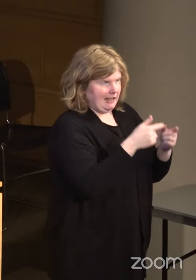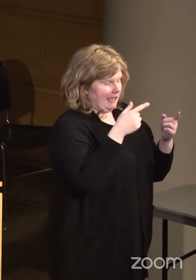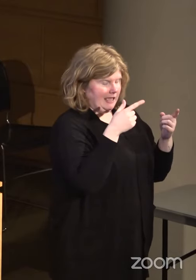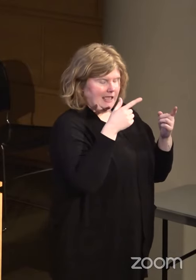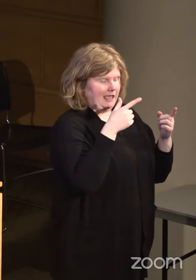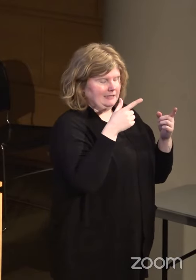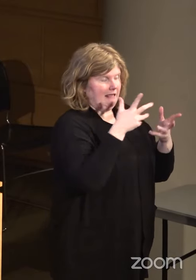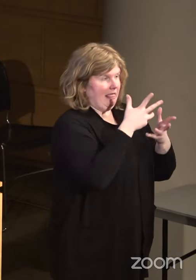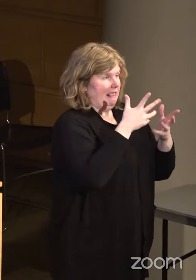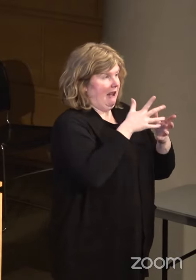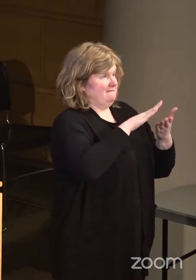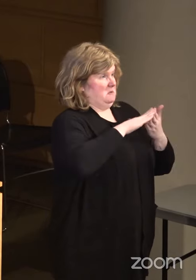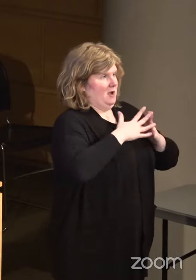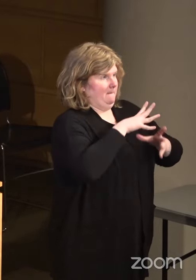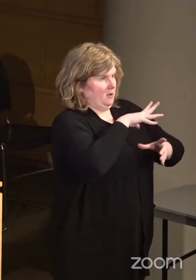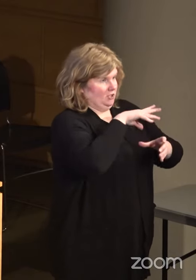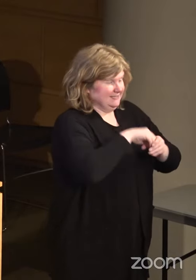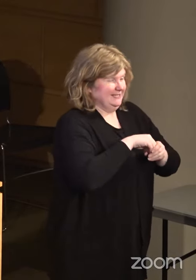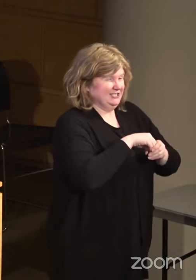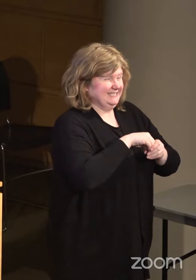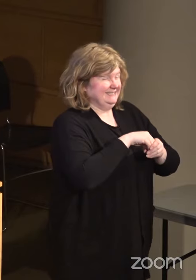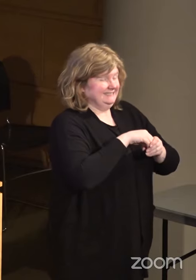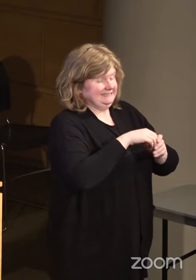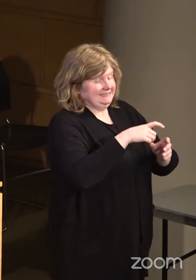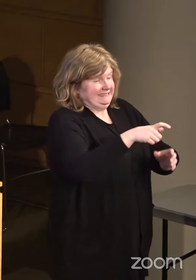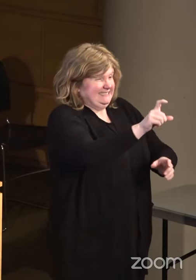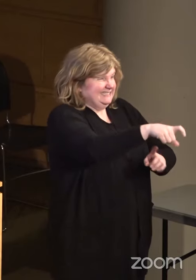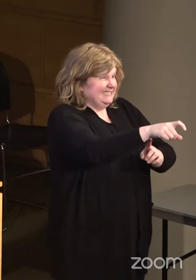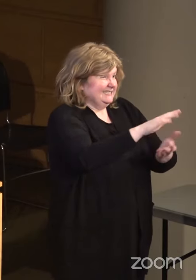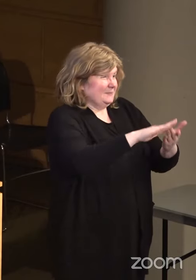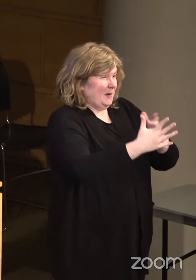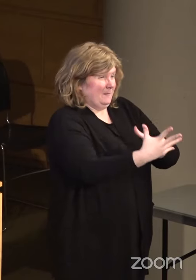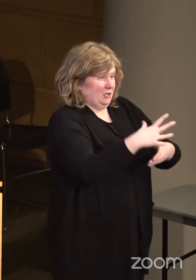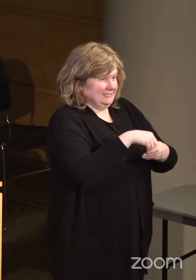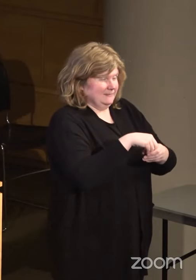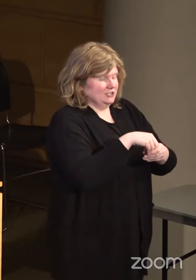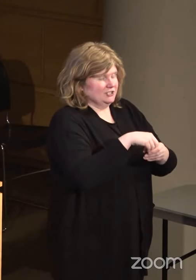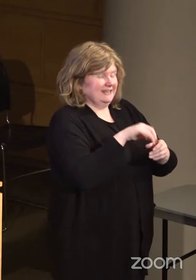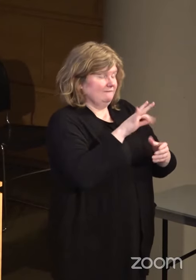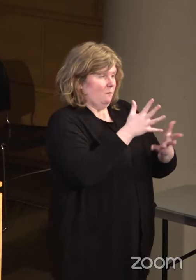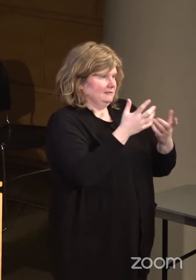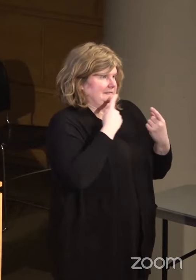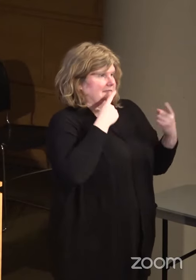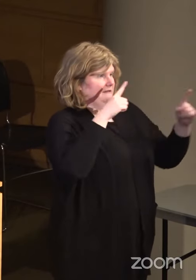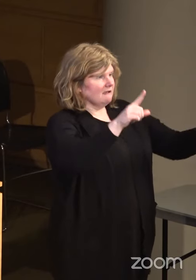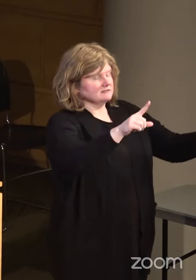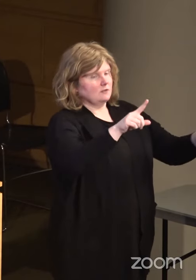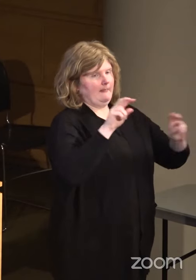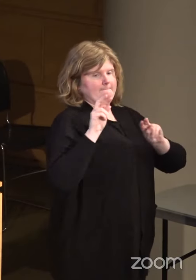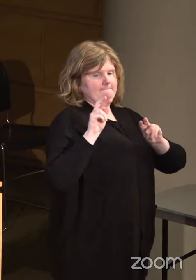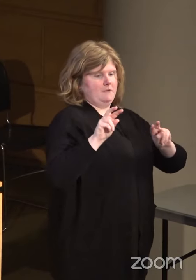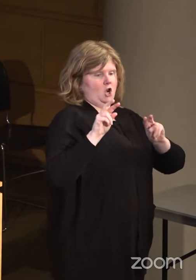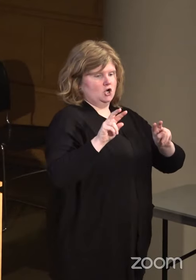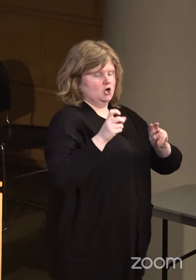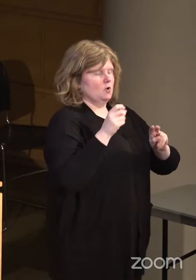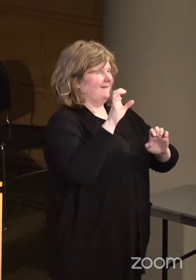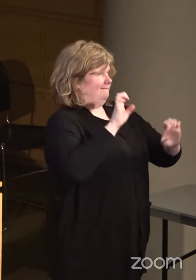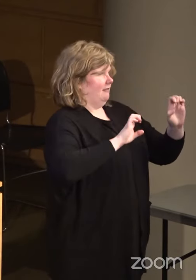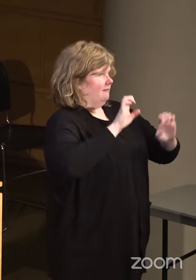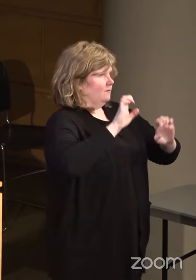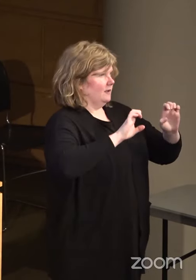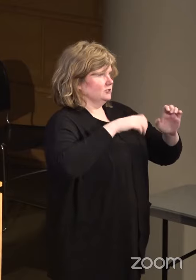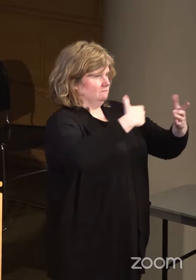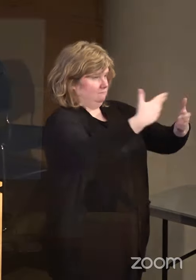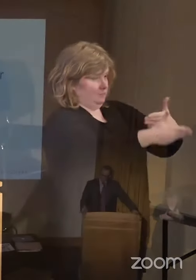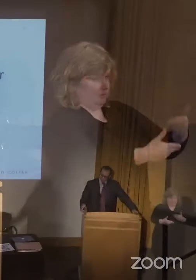community participation that is necessary to have a successful monitor or evaluation